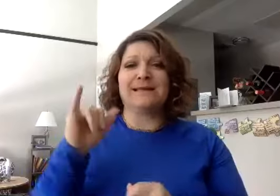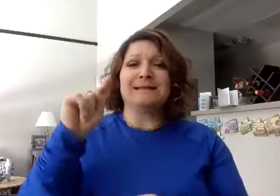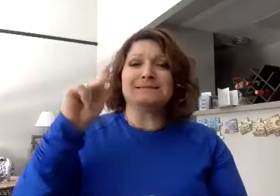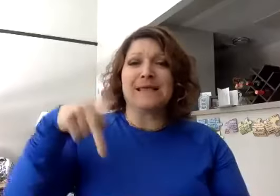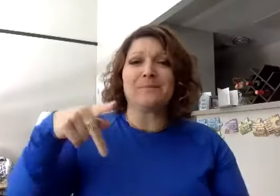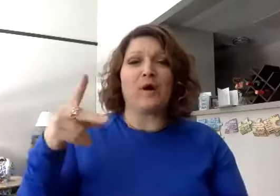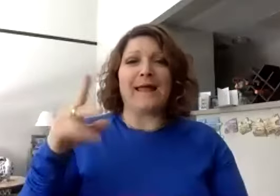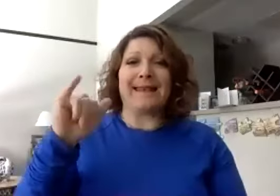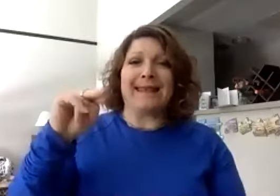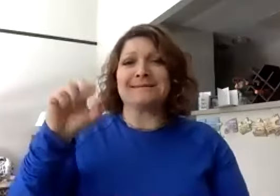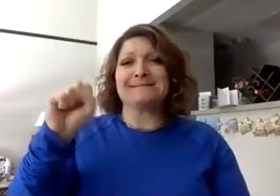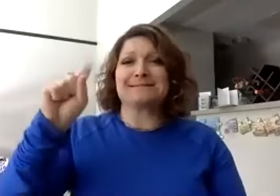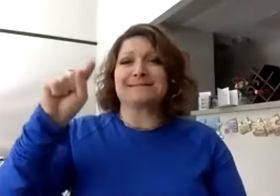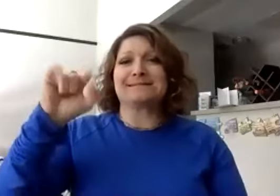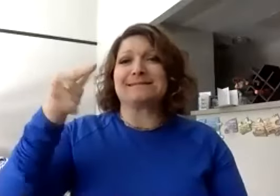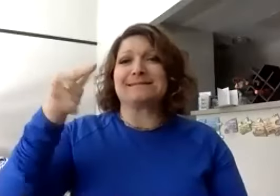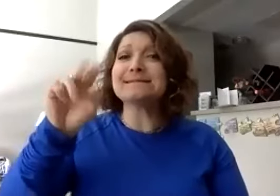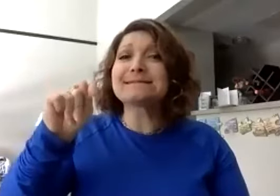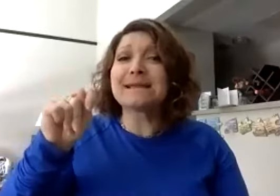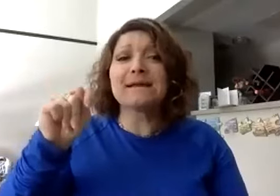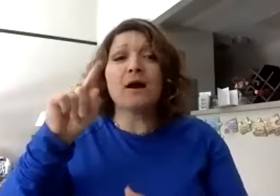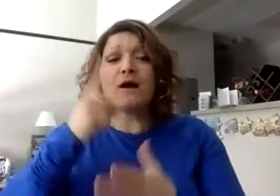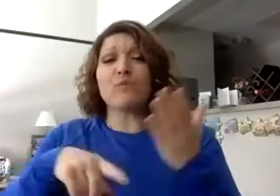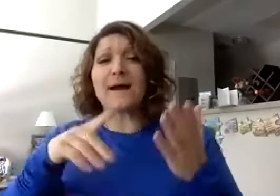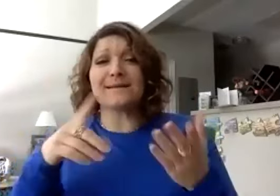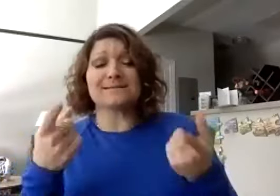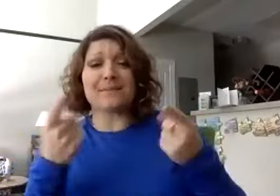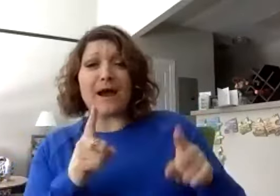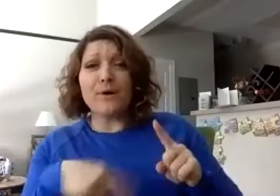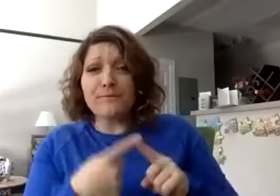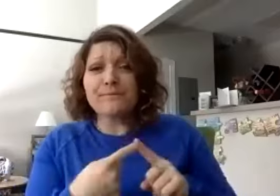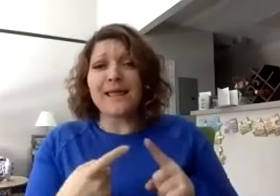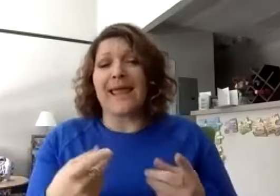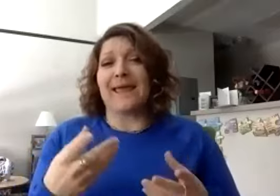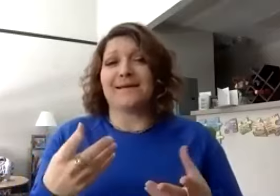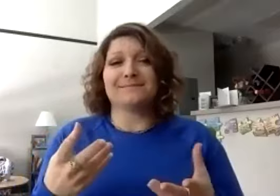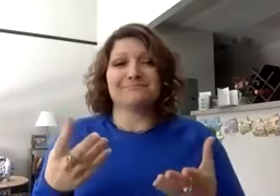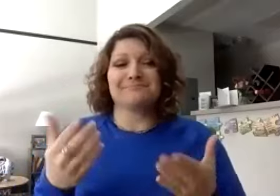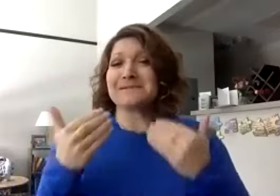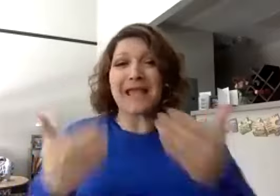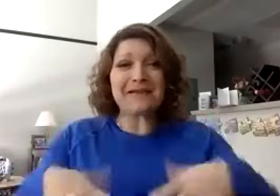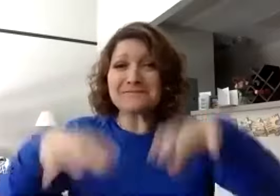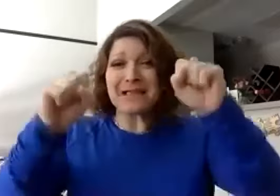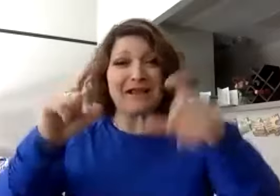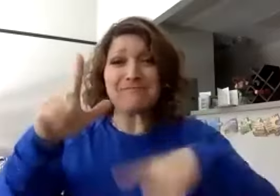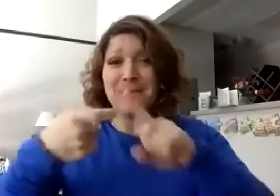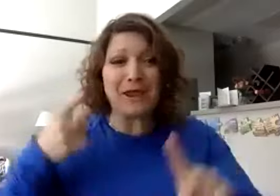tips or an insight of what it's about, and take it from there.